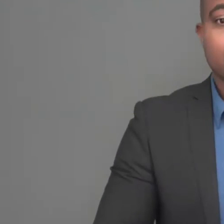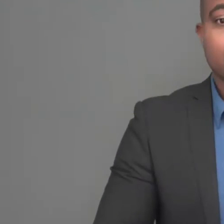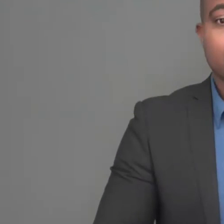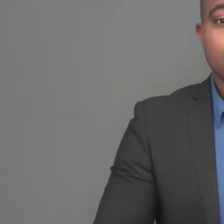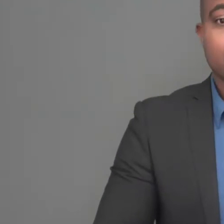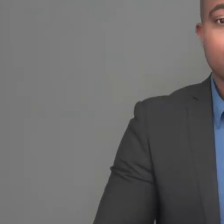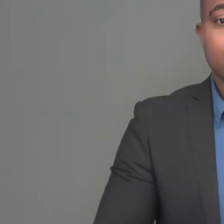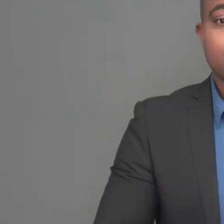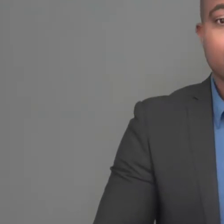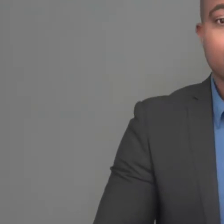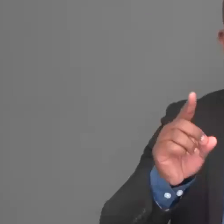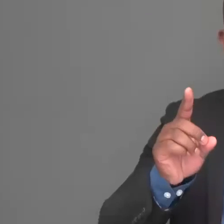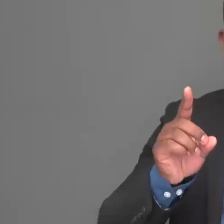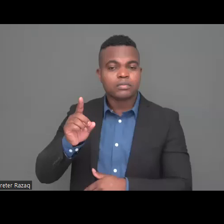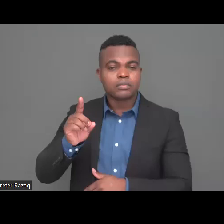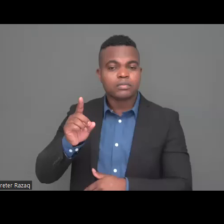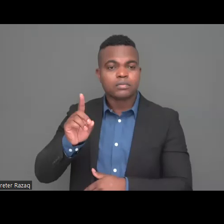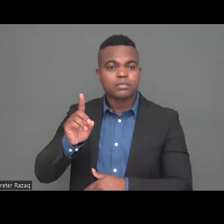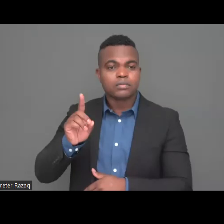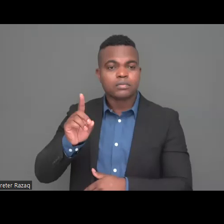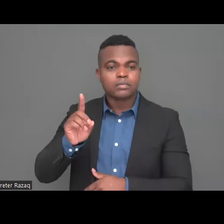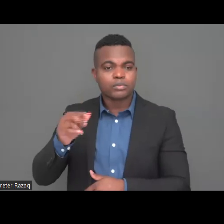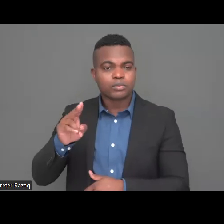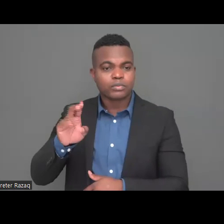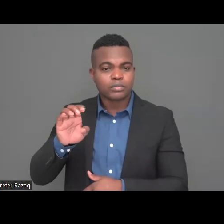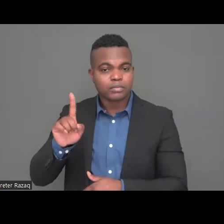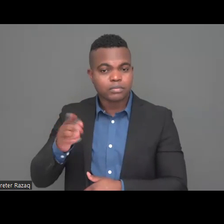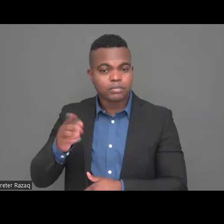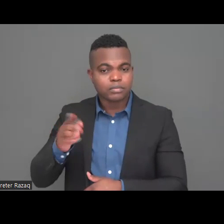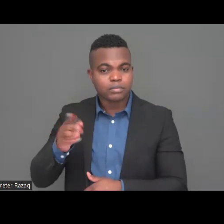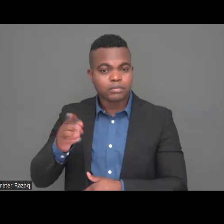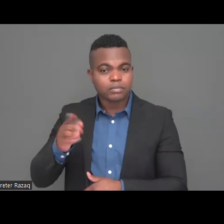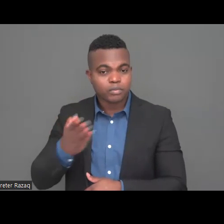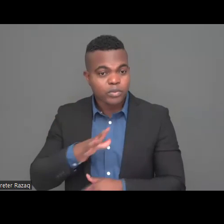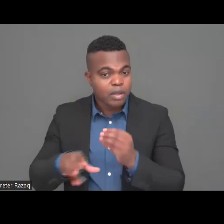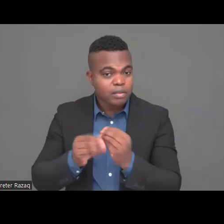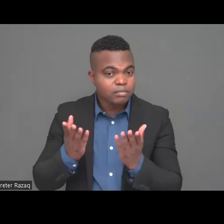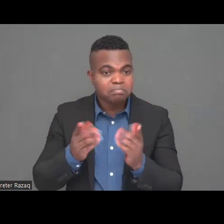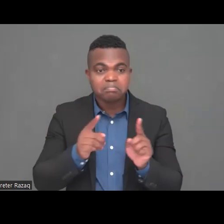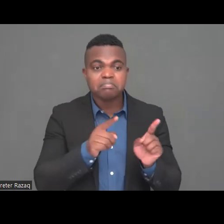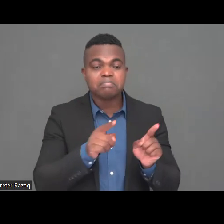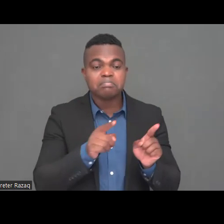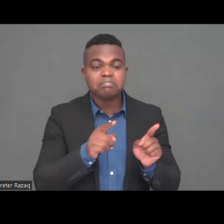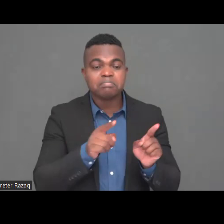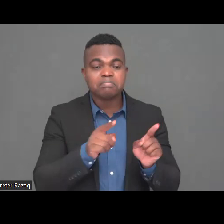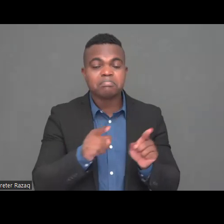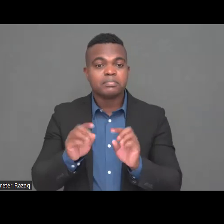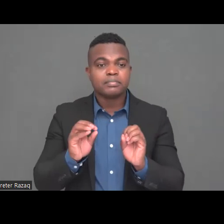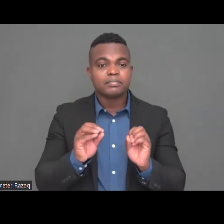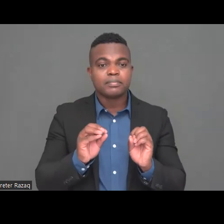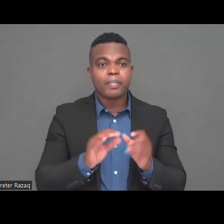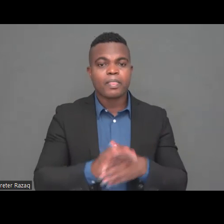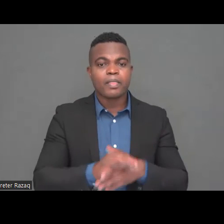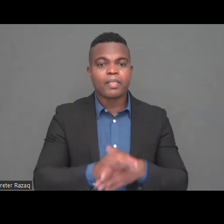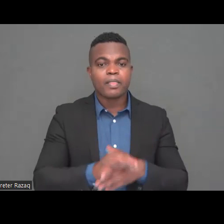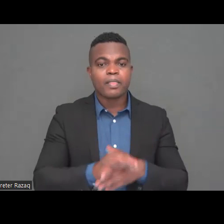okay thank you to or Yanis are you available to say some final words yes